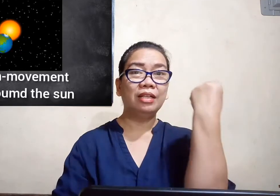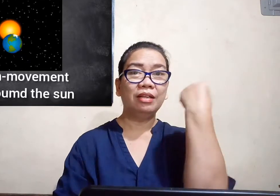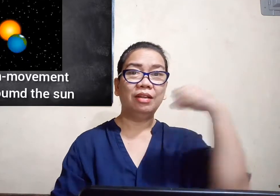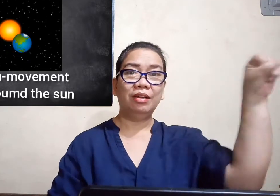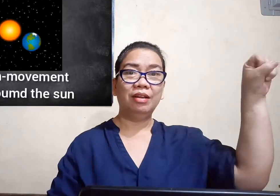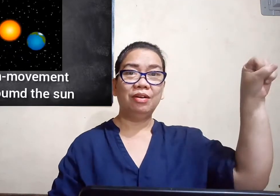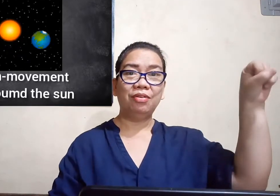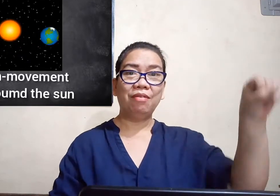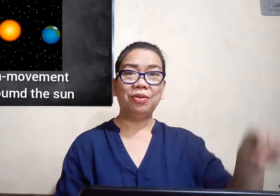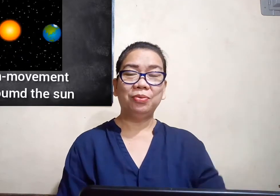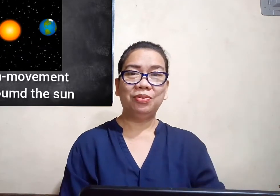revolution